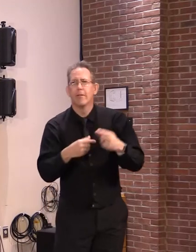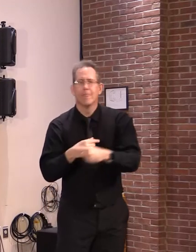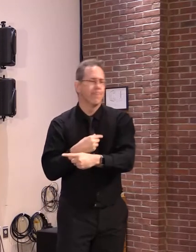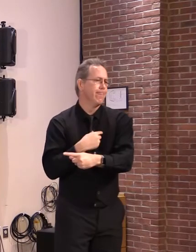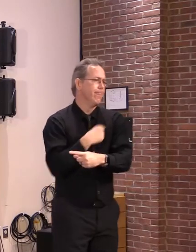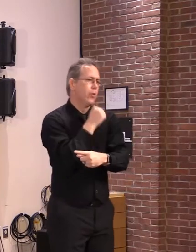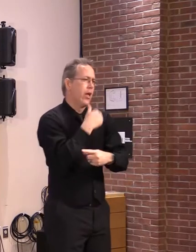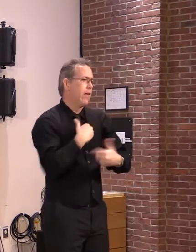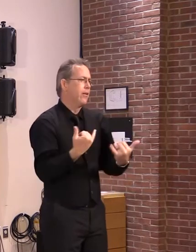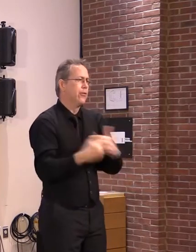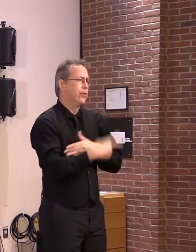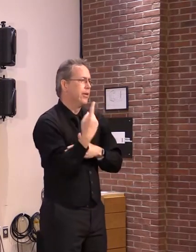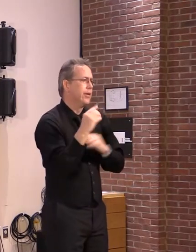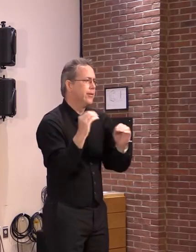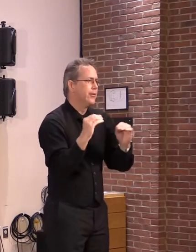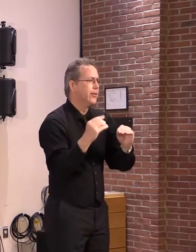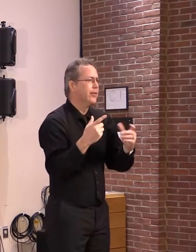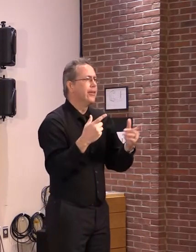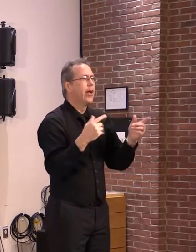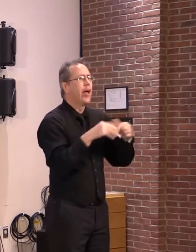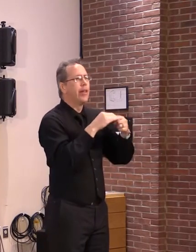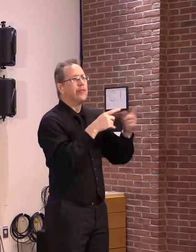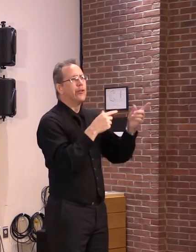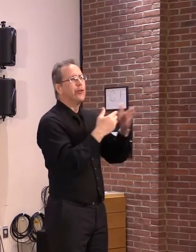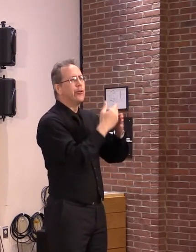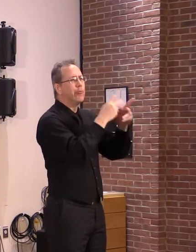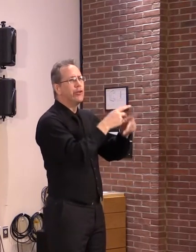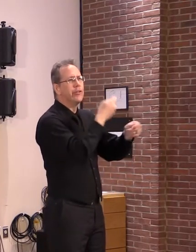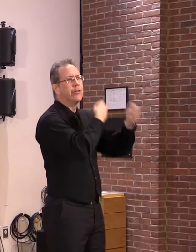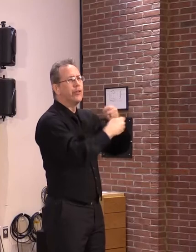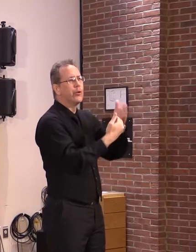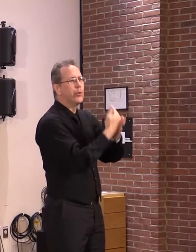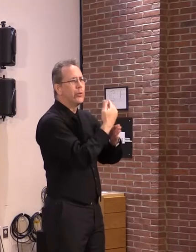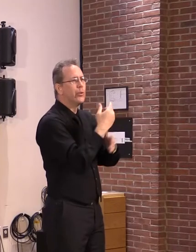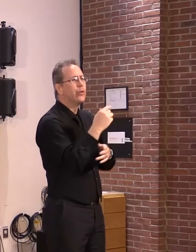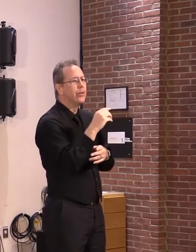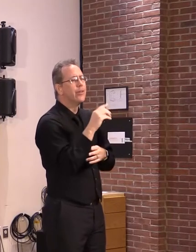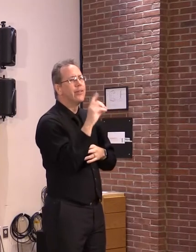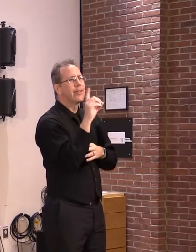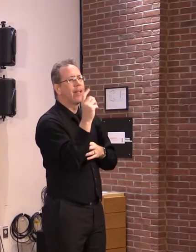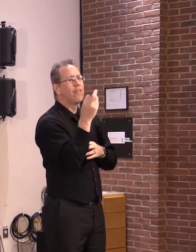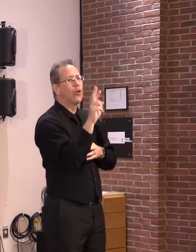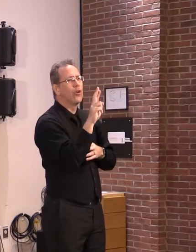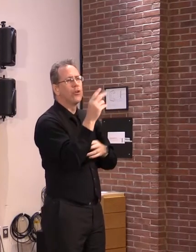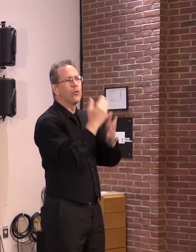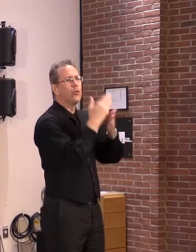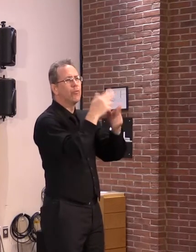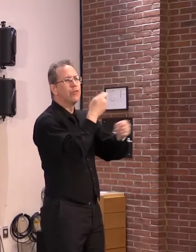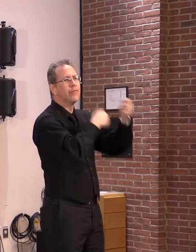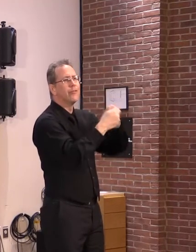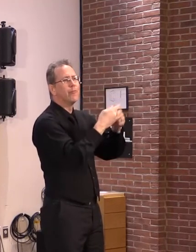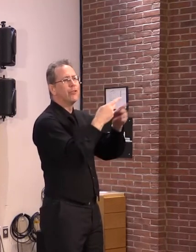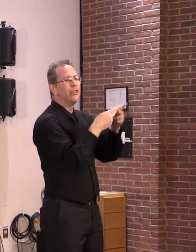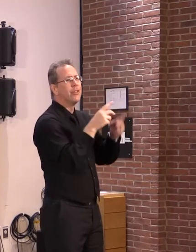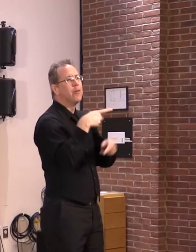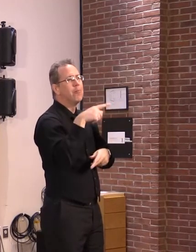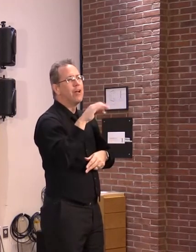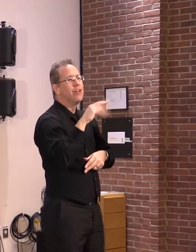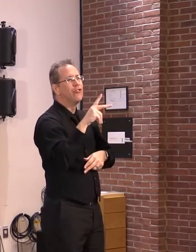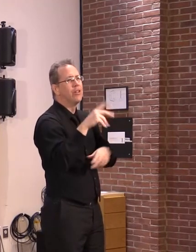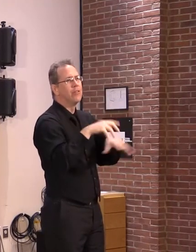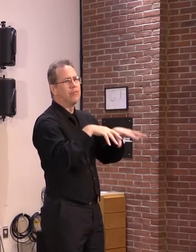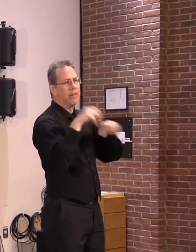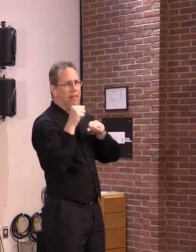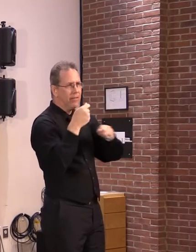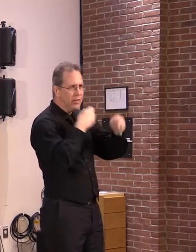in leadership at the DFR as well as a key data person.